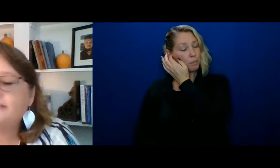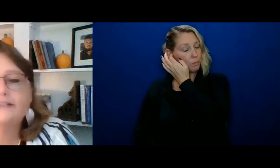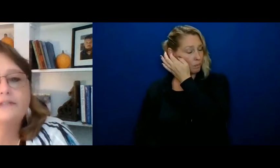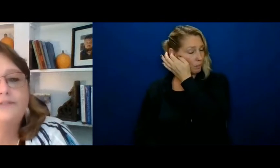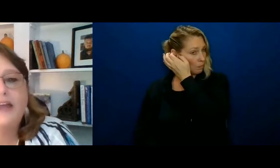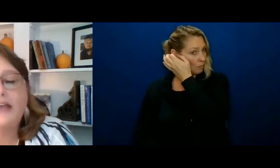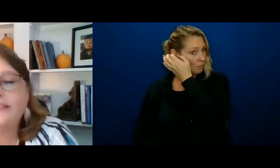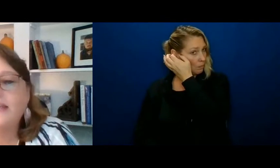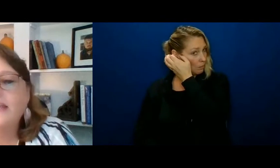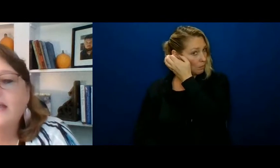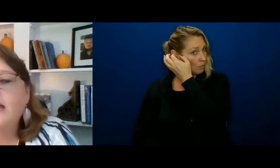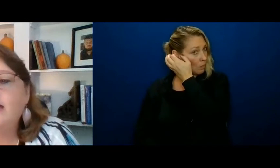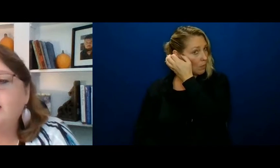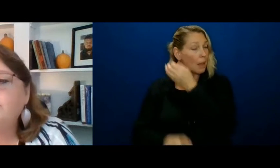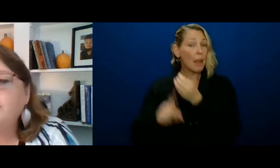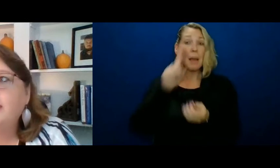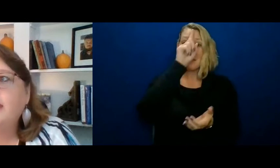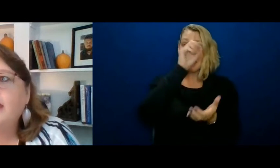Beliefs, faith.